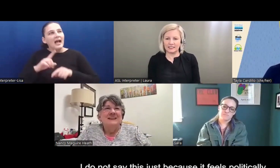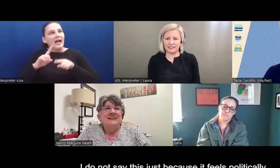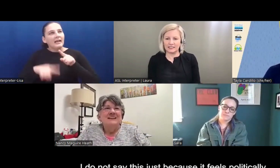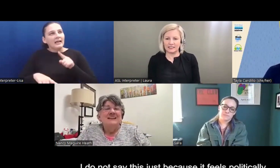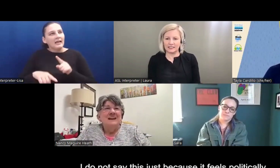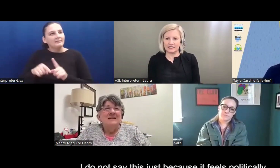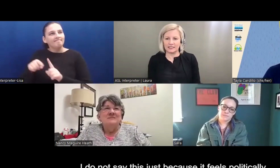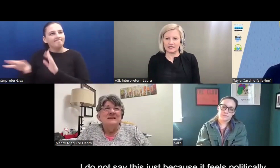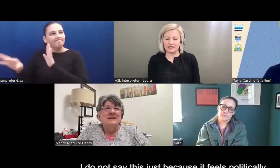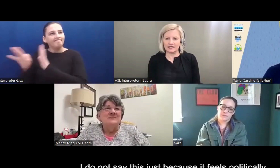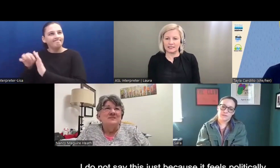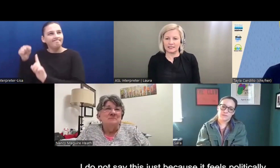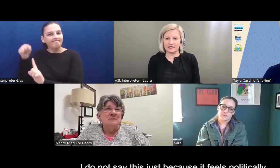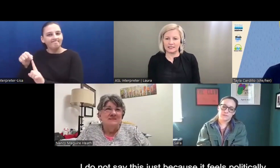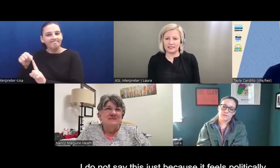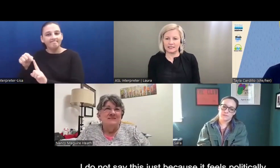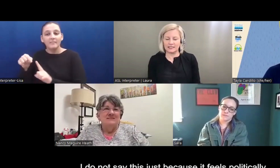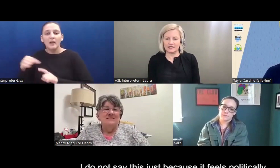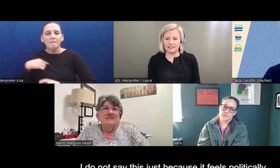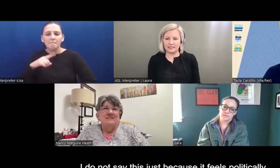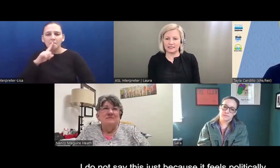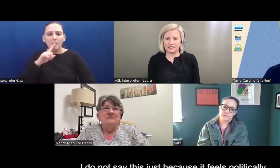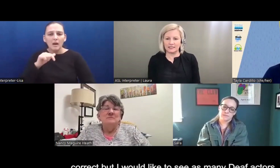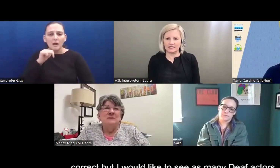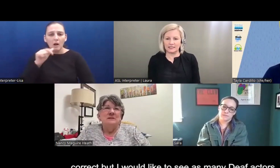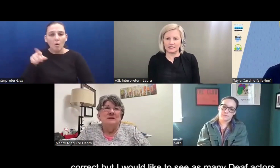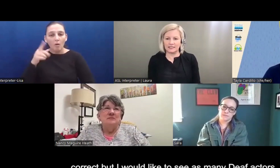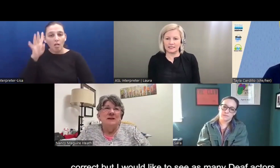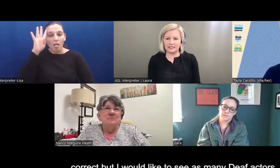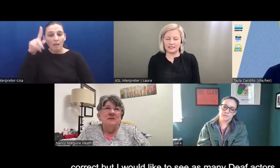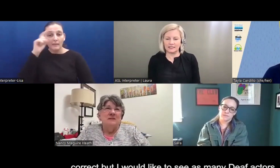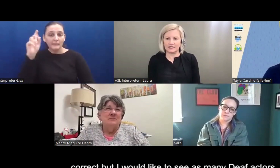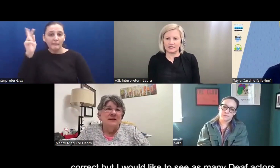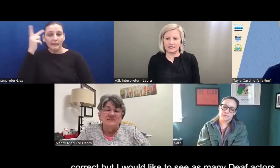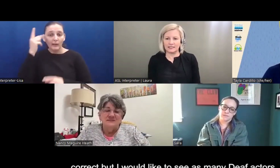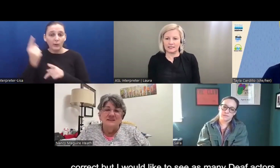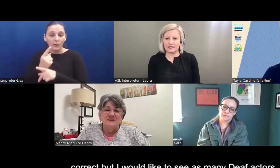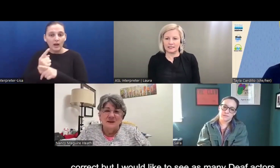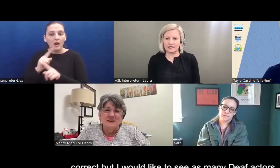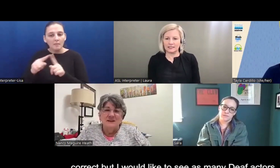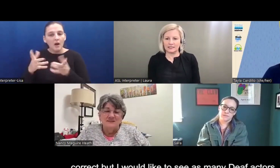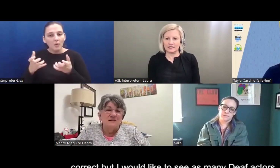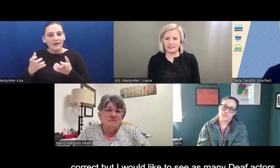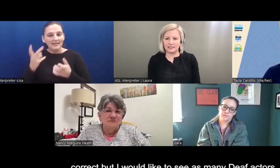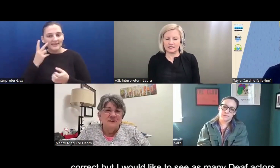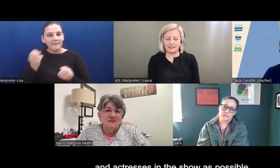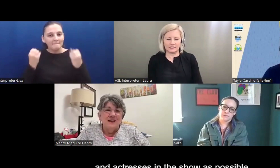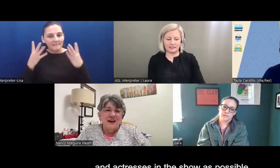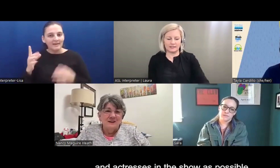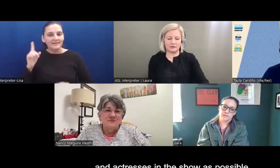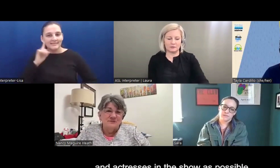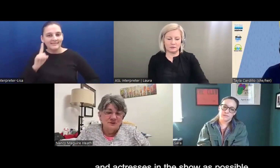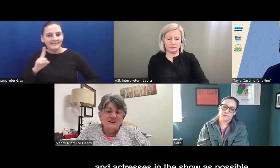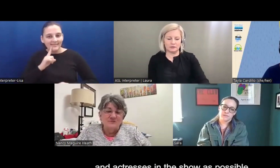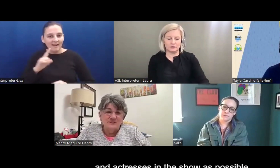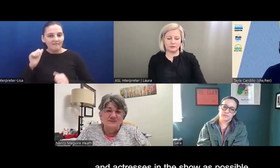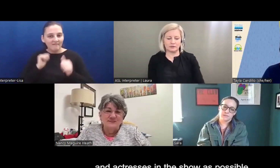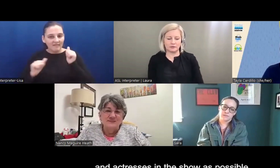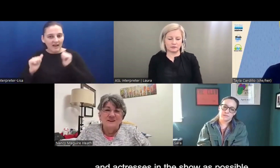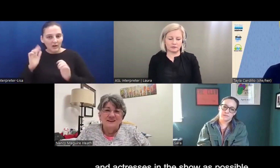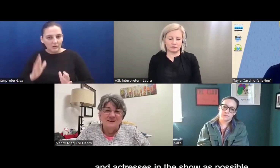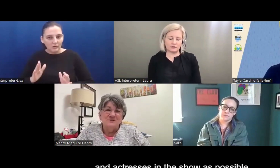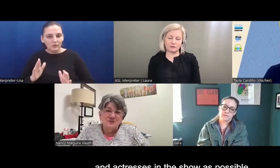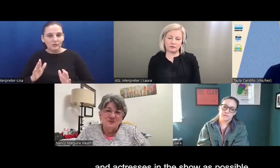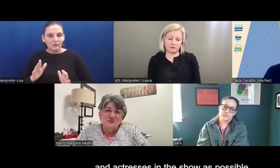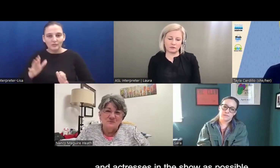I don't say this just because it, it feels politically correct, but I would like to see as many deaf actors or actresses